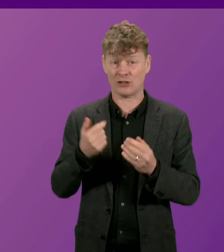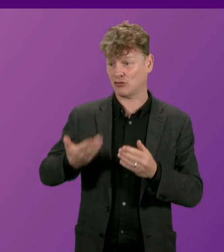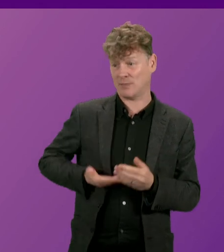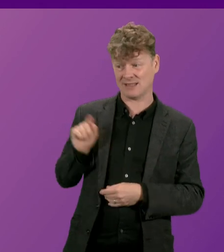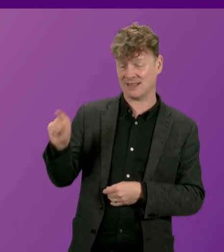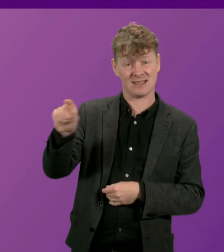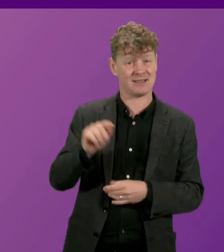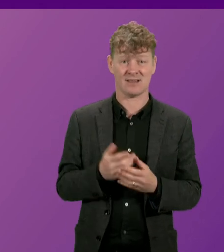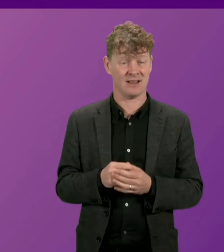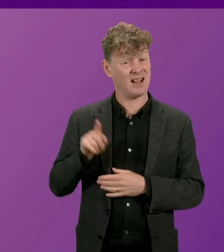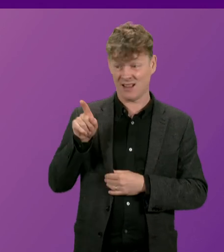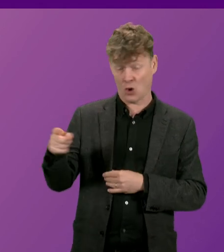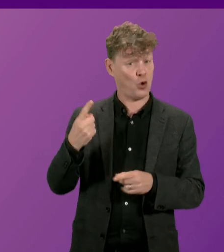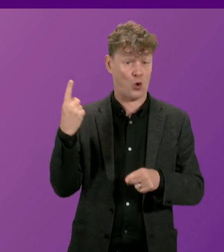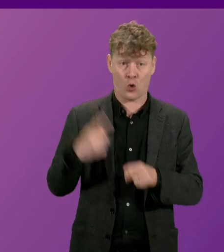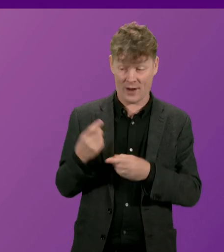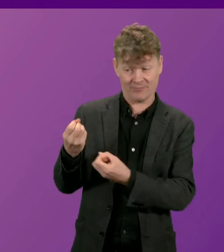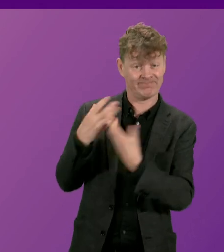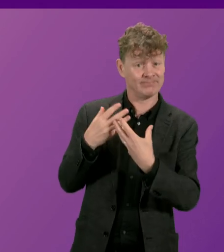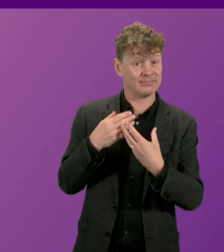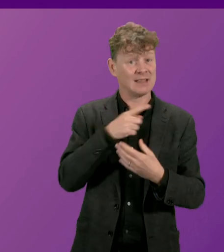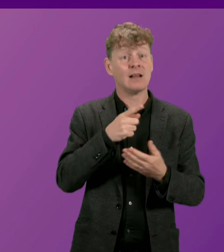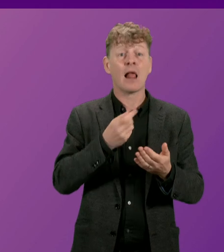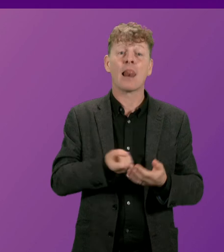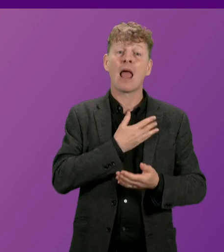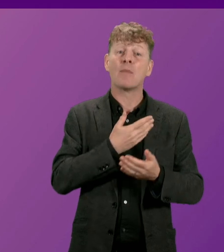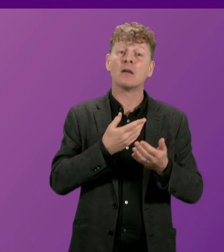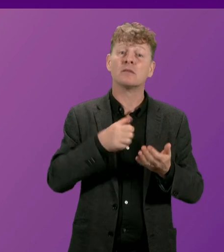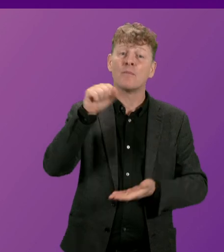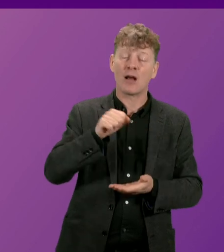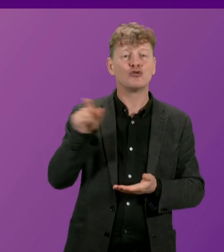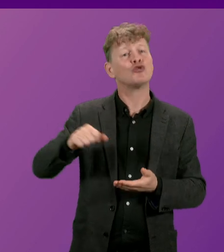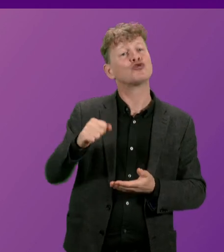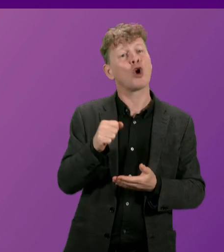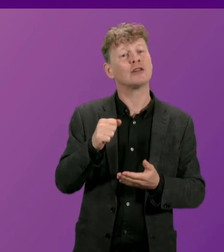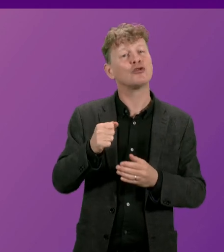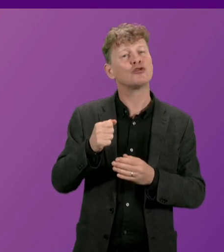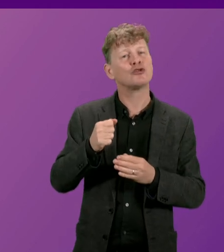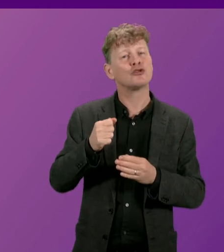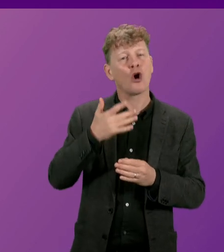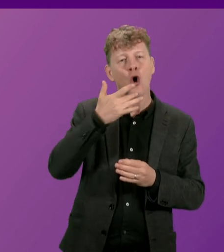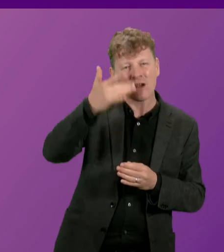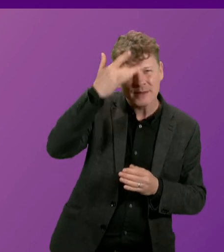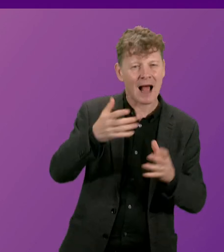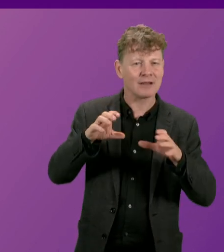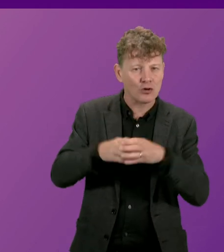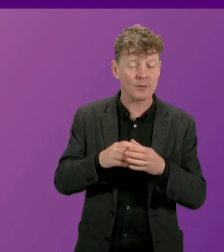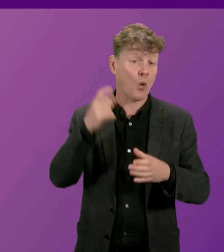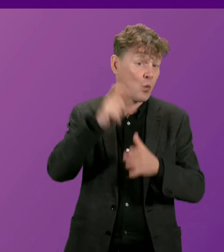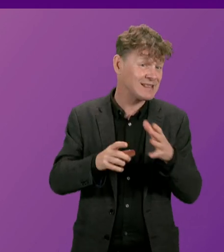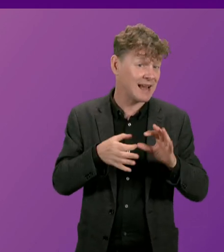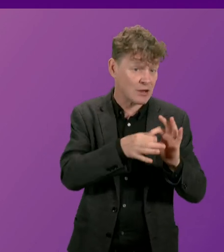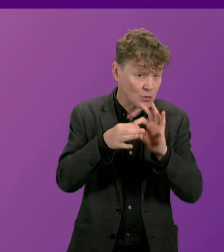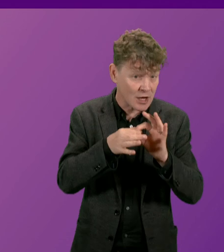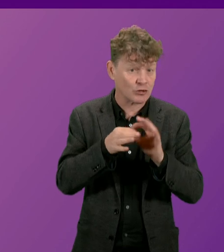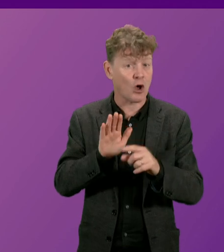were quick to cast their verdict on Labour's tax-raising budget. The Scottish Hospitality Group, the Scotch Whiskey Association, Offshore Energies